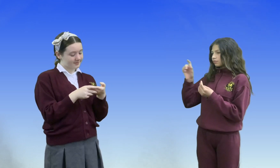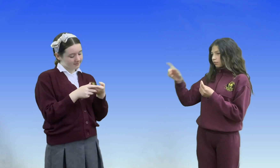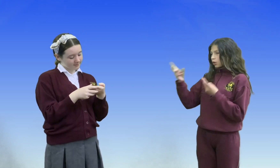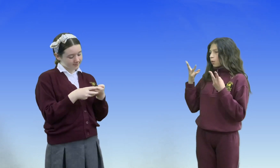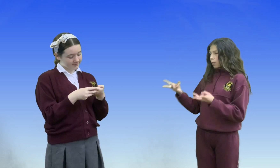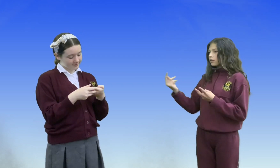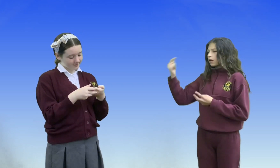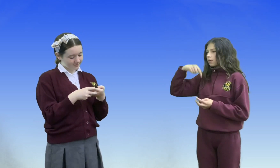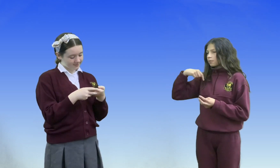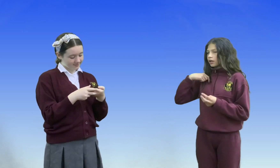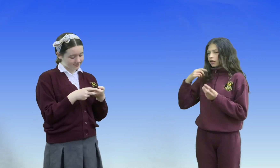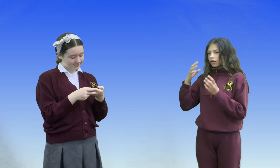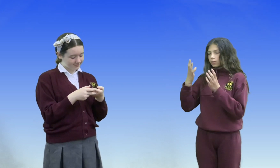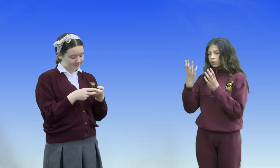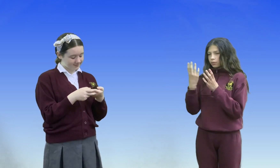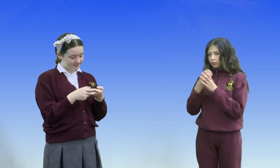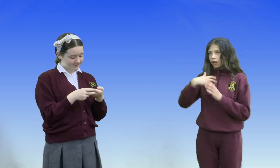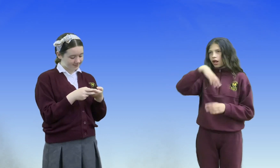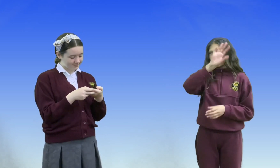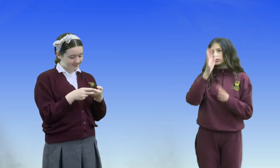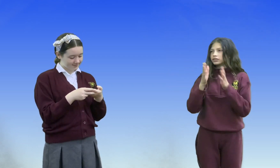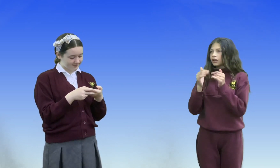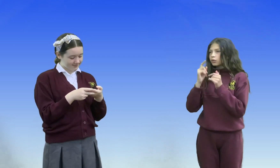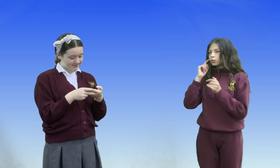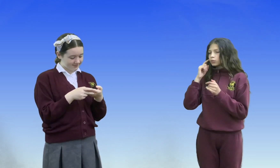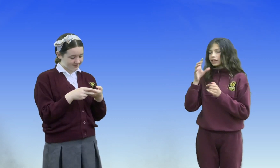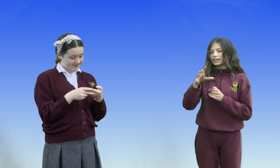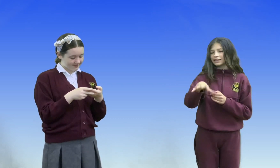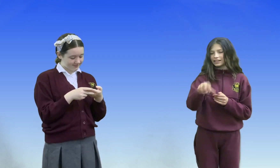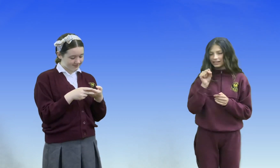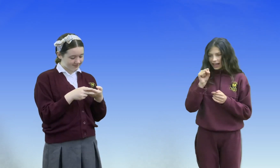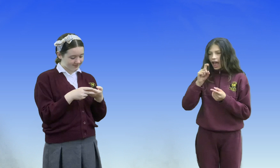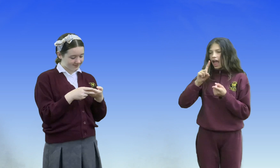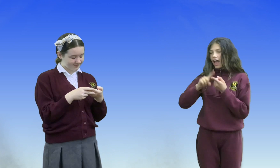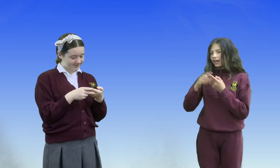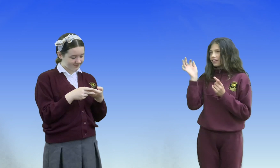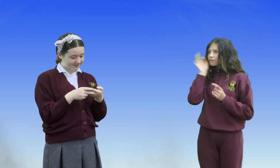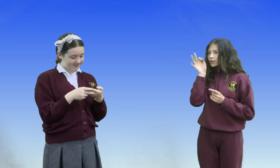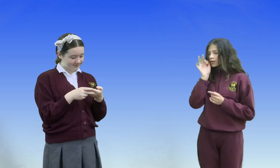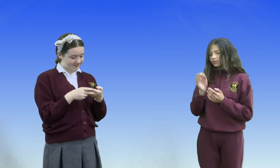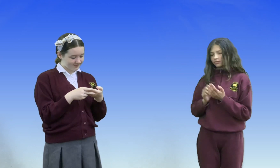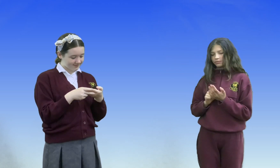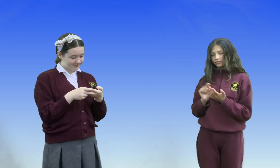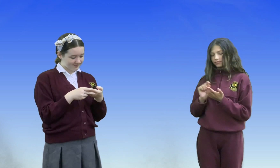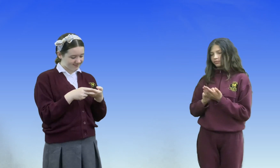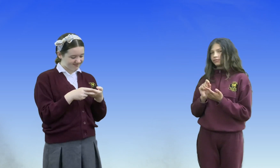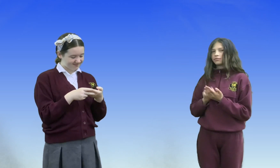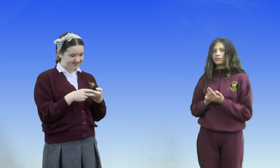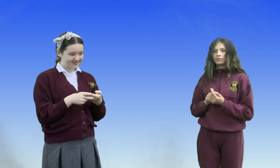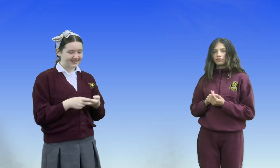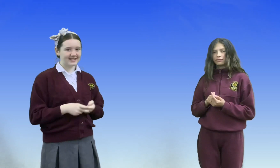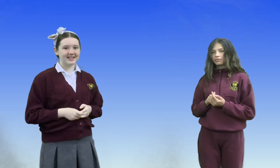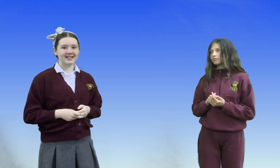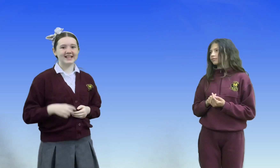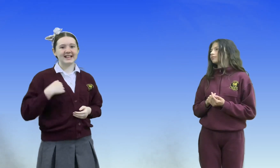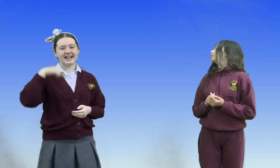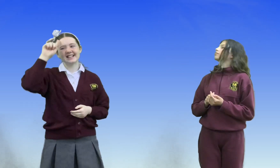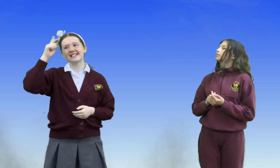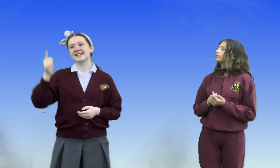Do you want to come with me to the shop to rob some sweets and have some fun? I don't